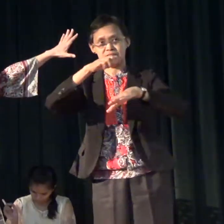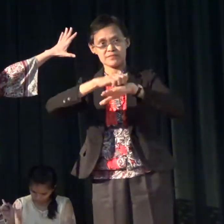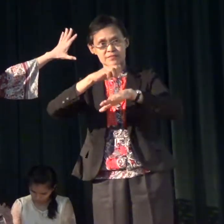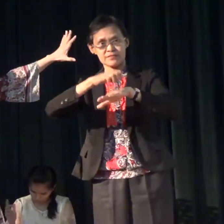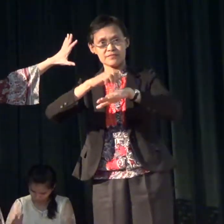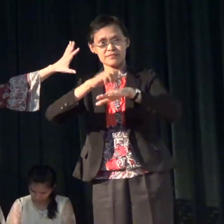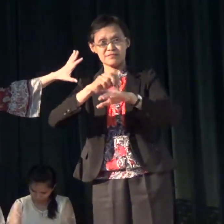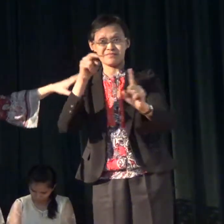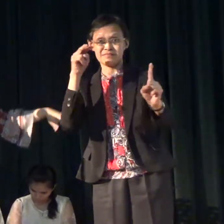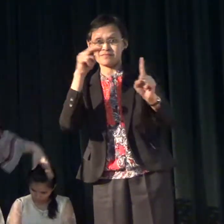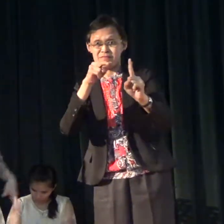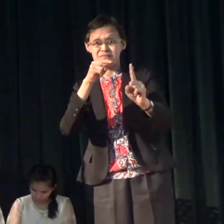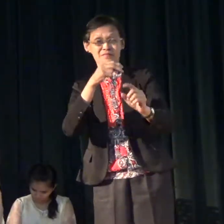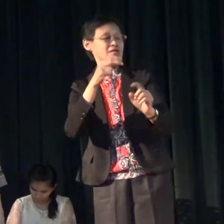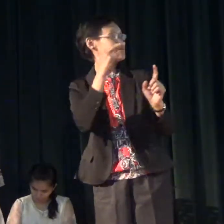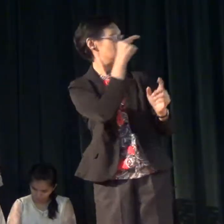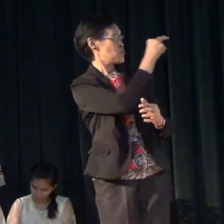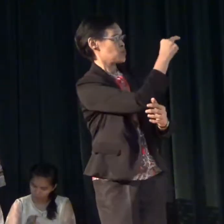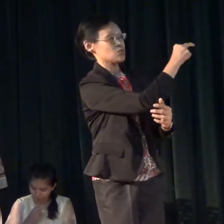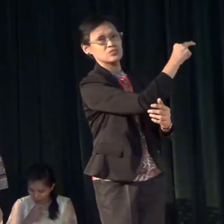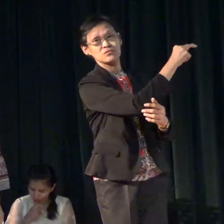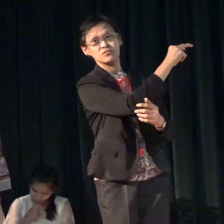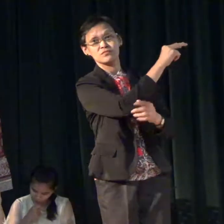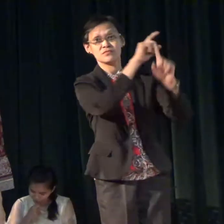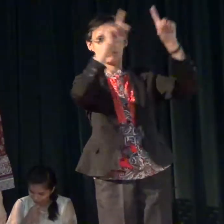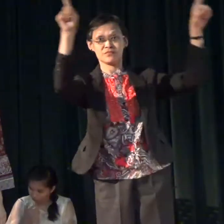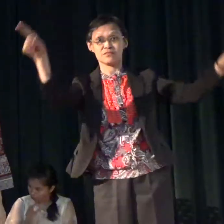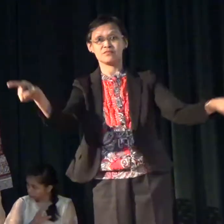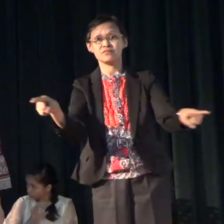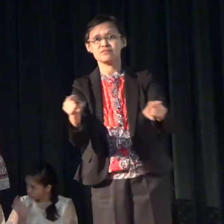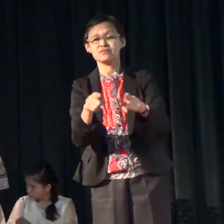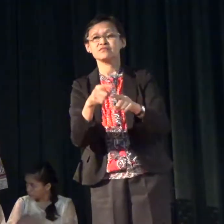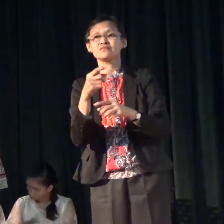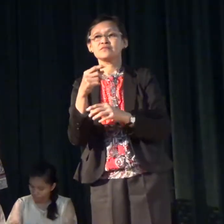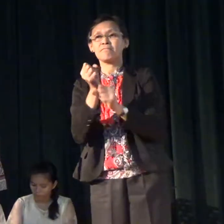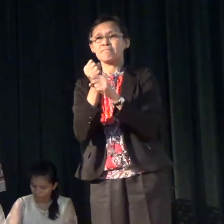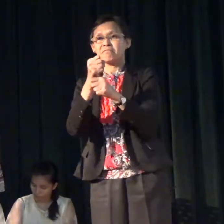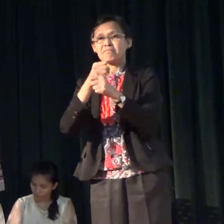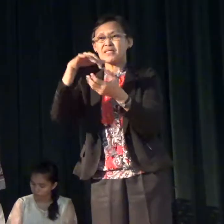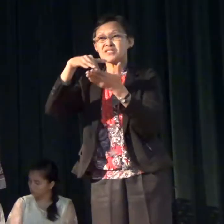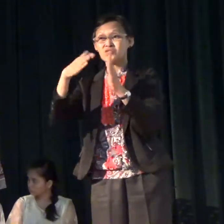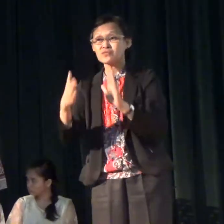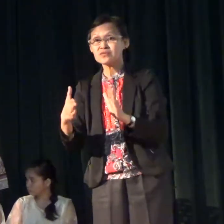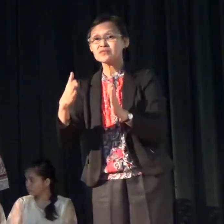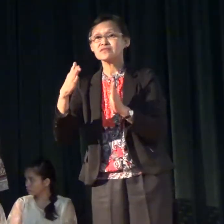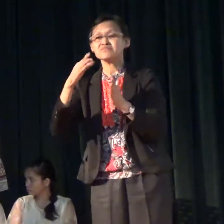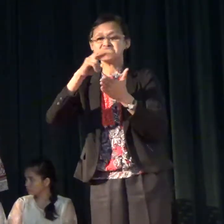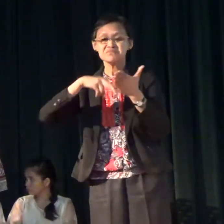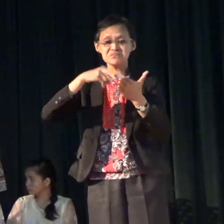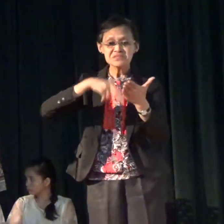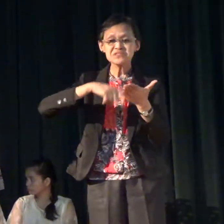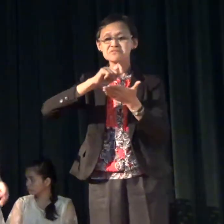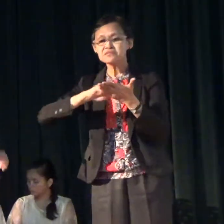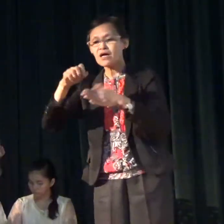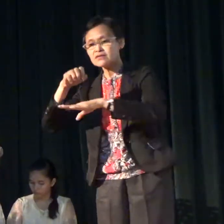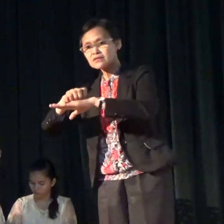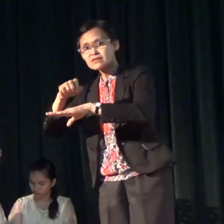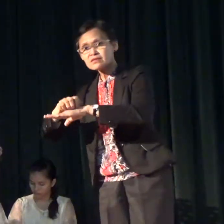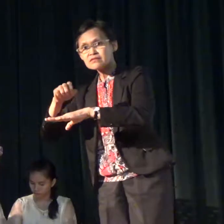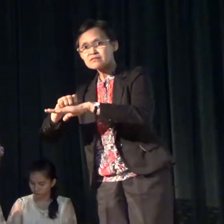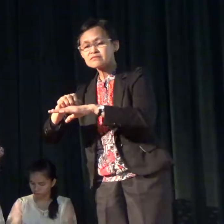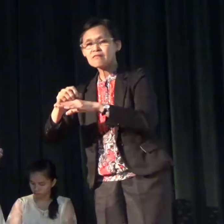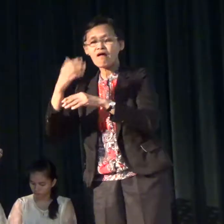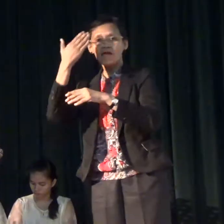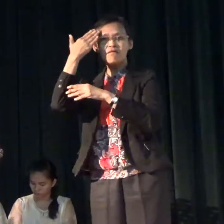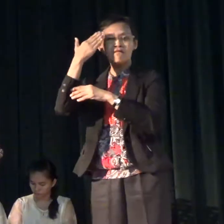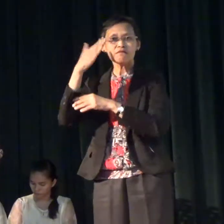you look at the diagram, we make our students read and write in English without